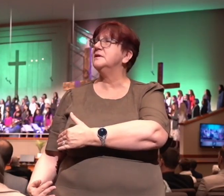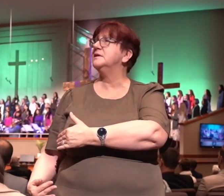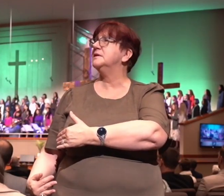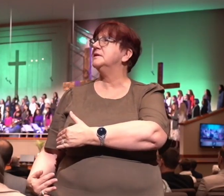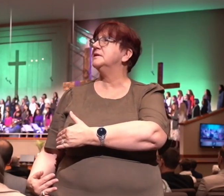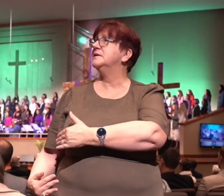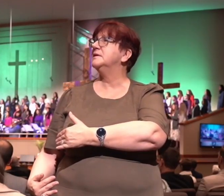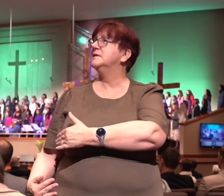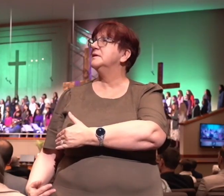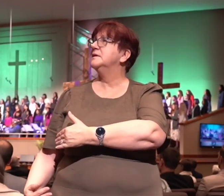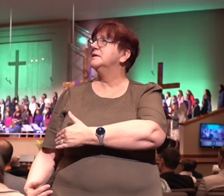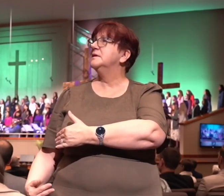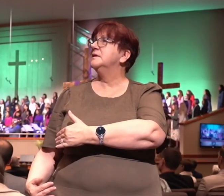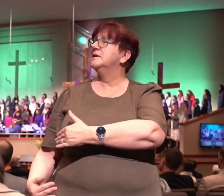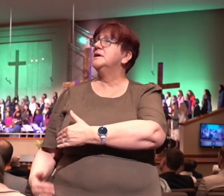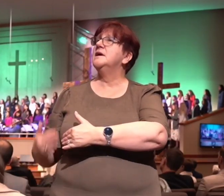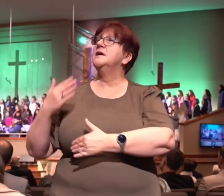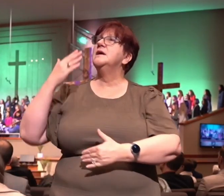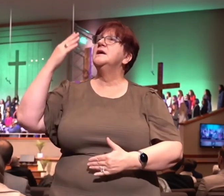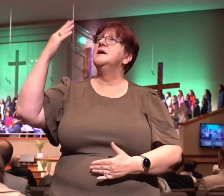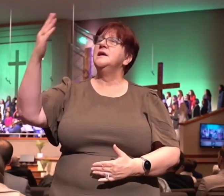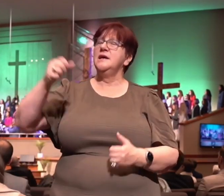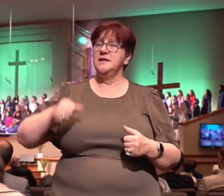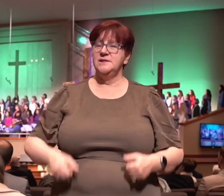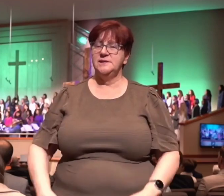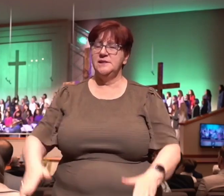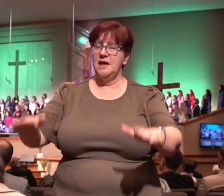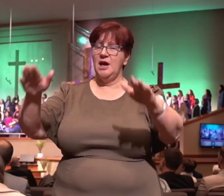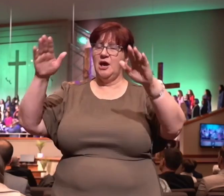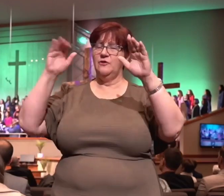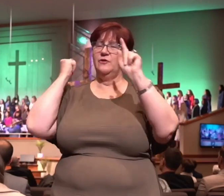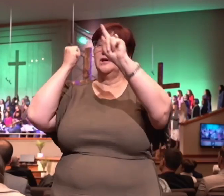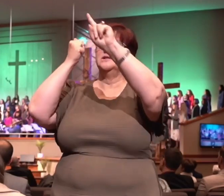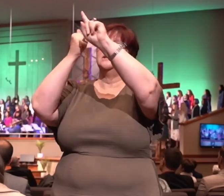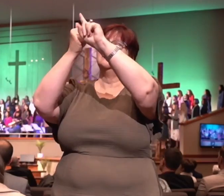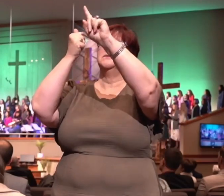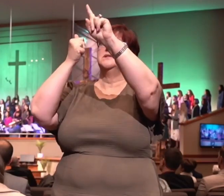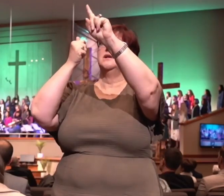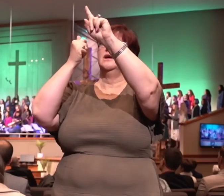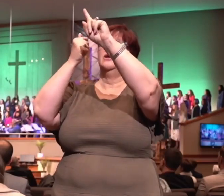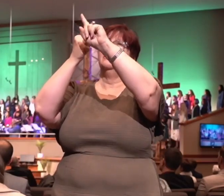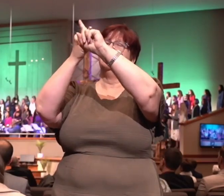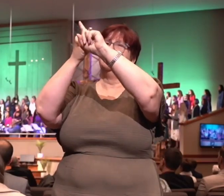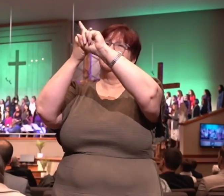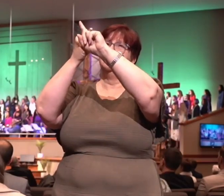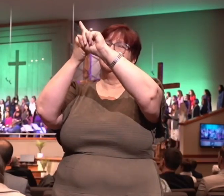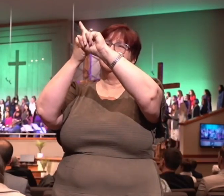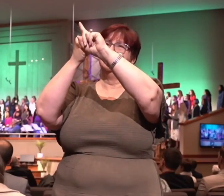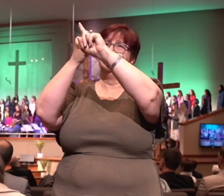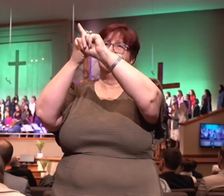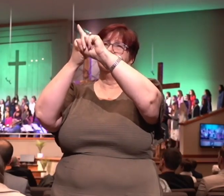He gave His life's blood.